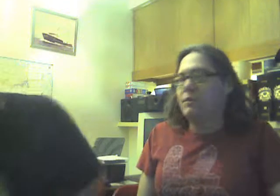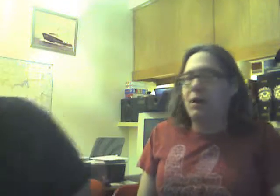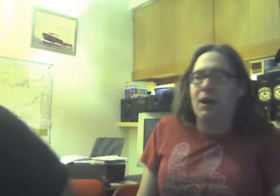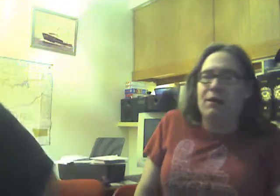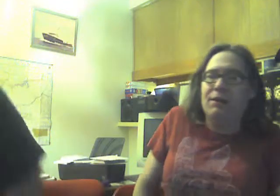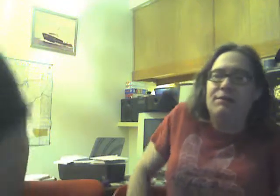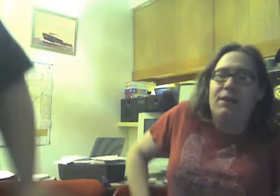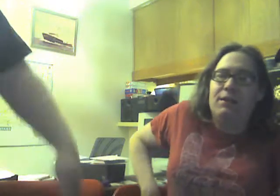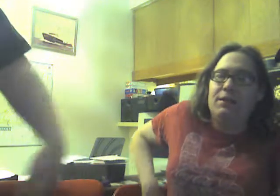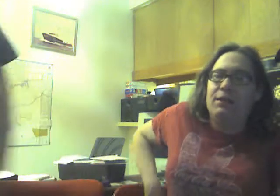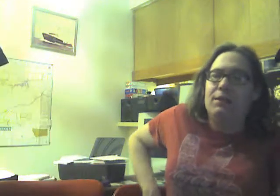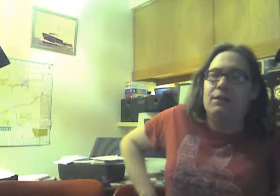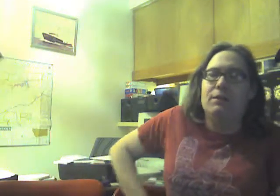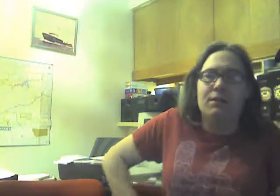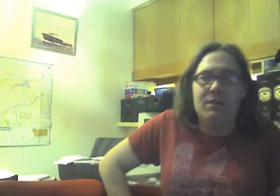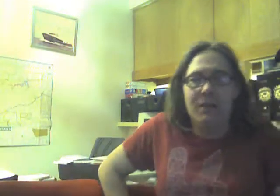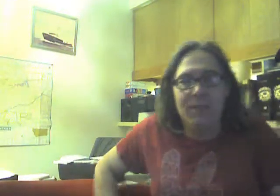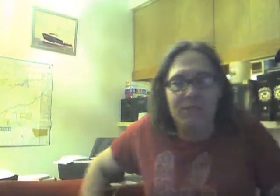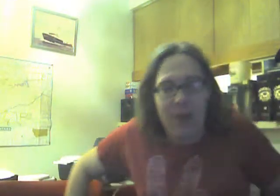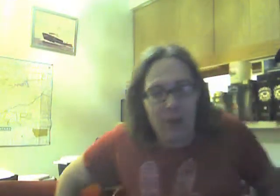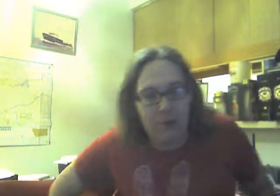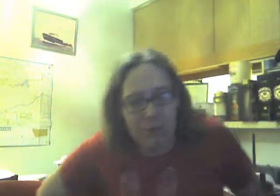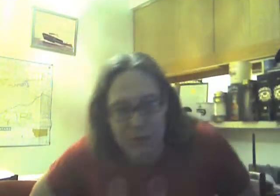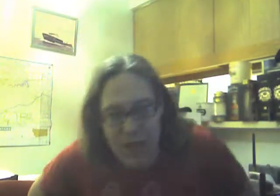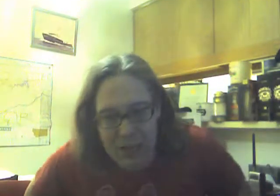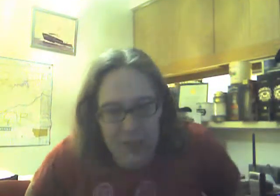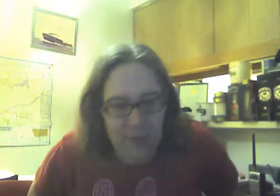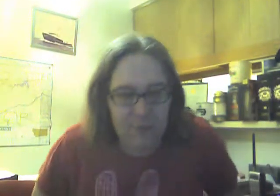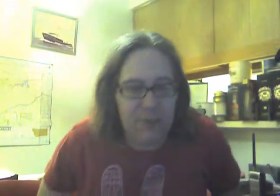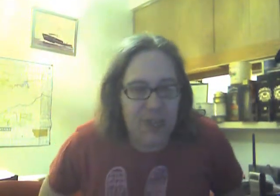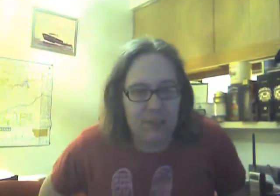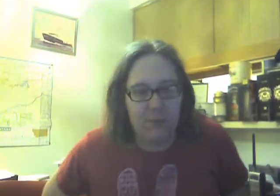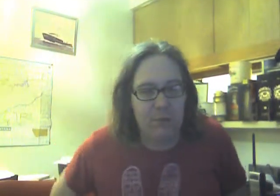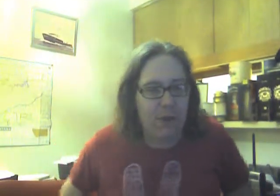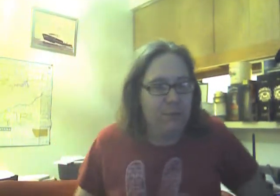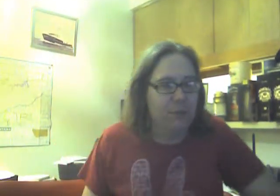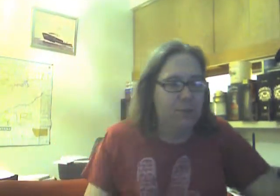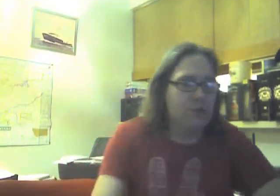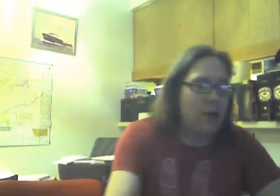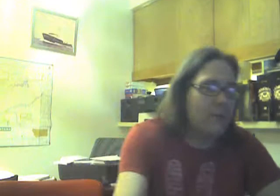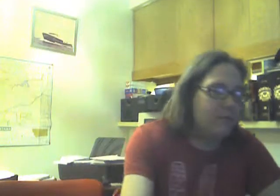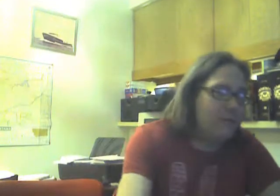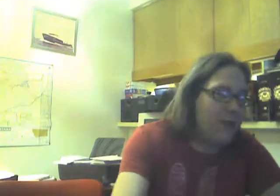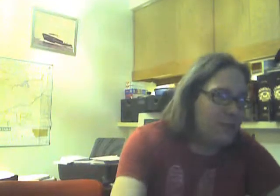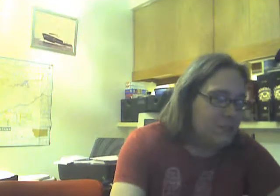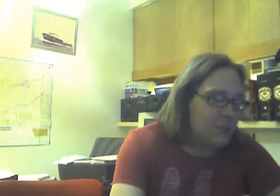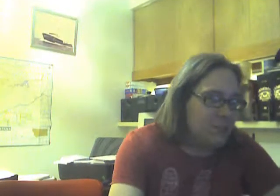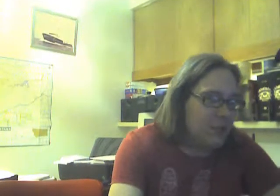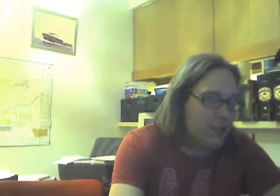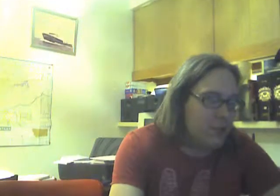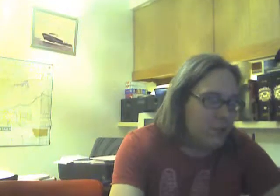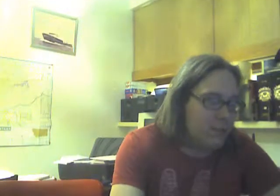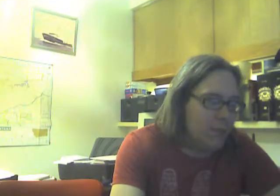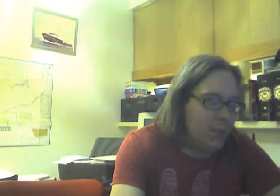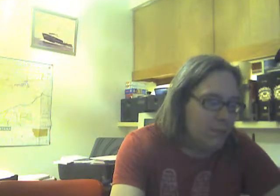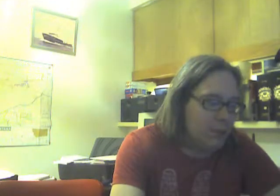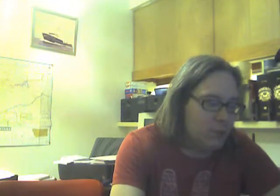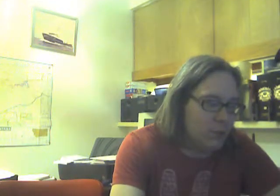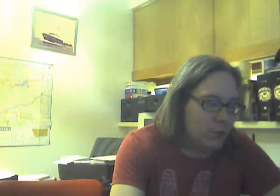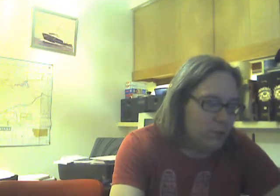identity, it failed. With that said, please add and subscribe. Please post comments, feedback, suggestions. Thank you, and may God bless the world.